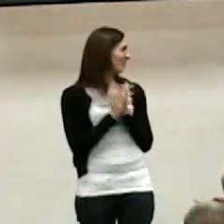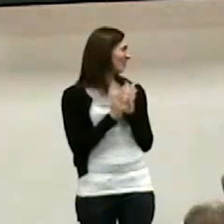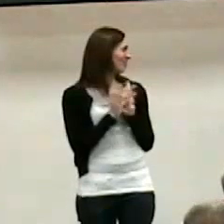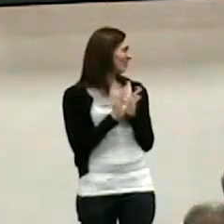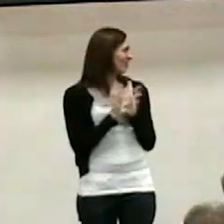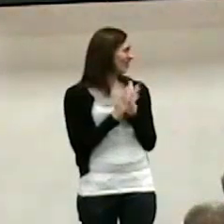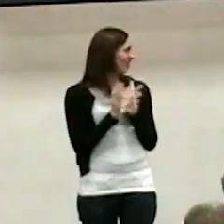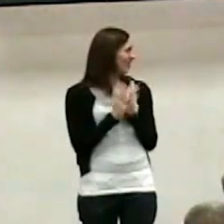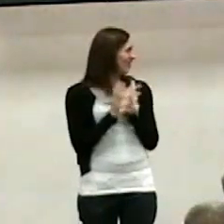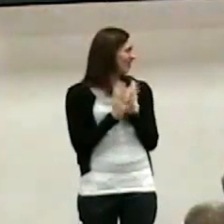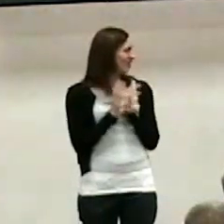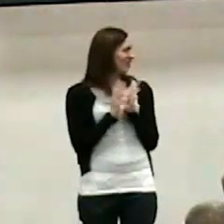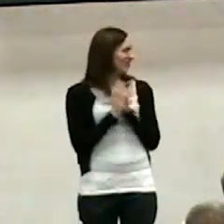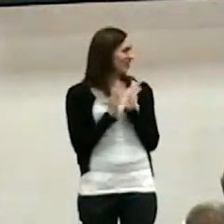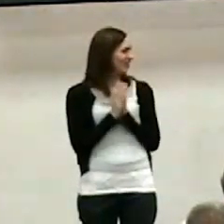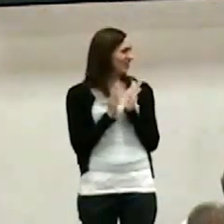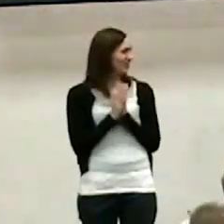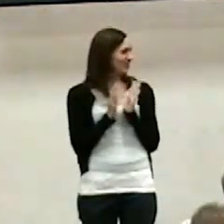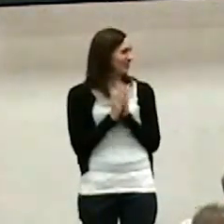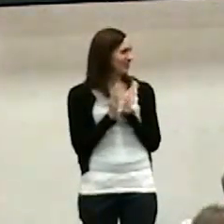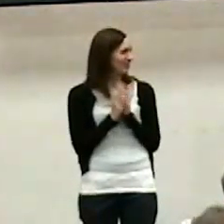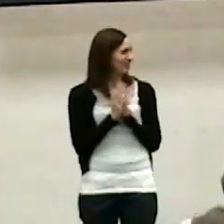stay here Kent we're going to have a prayer